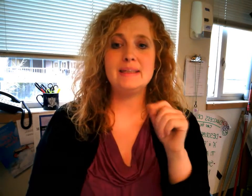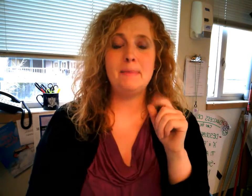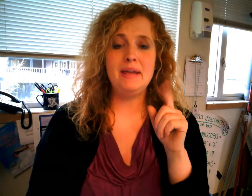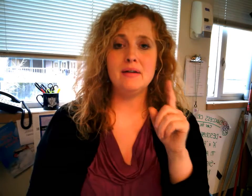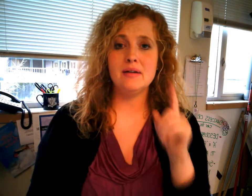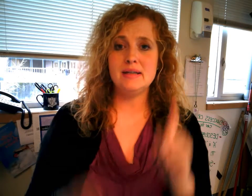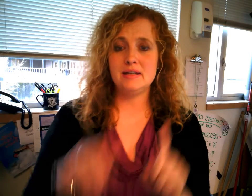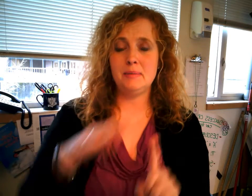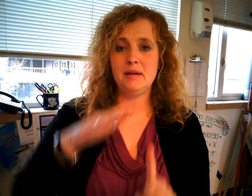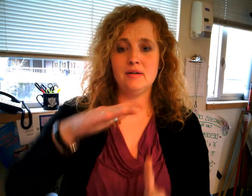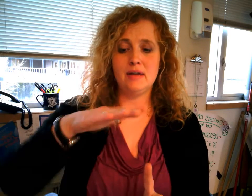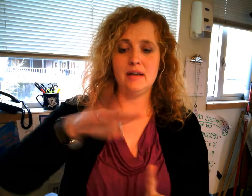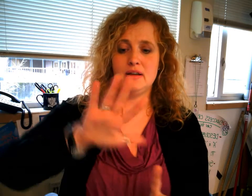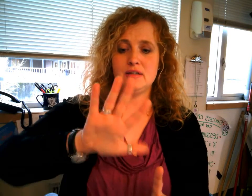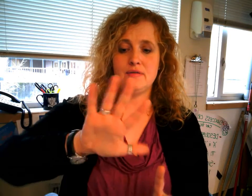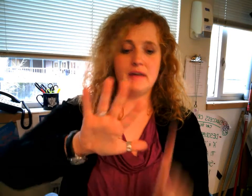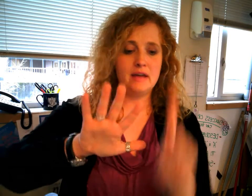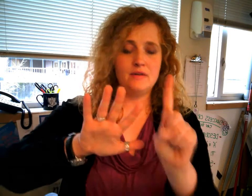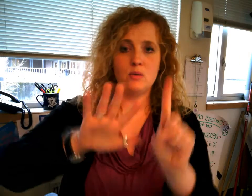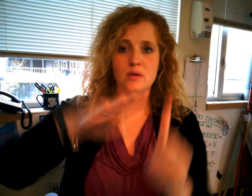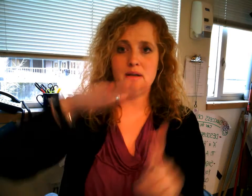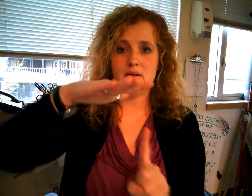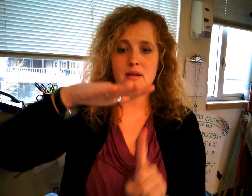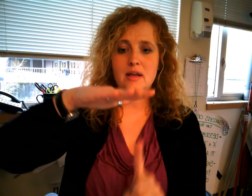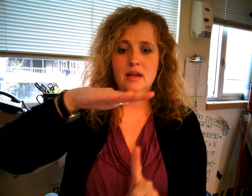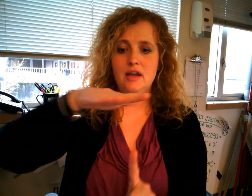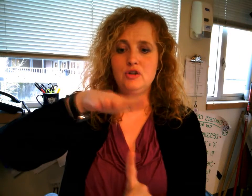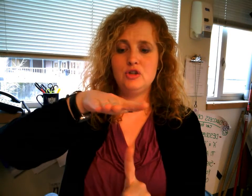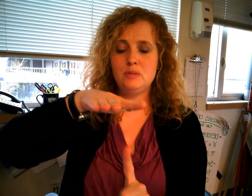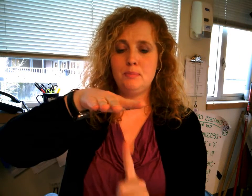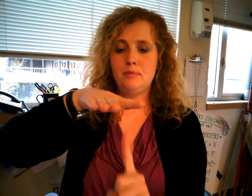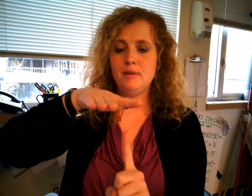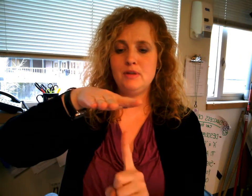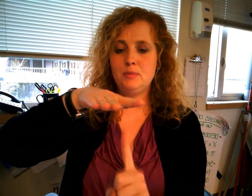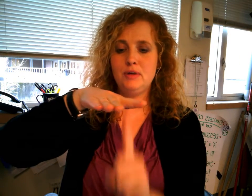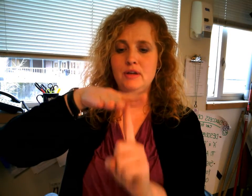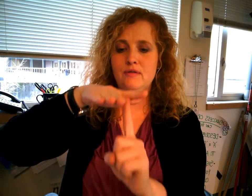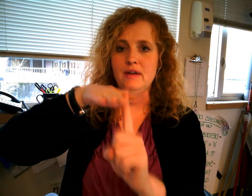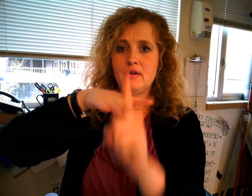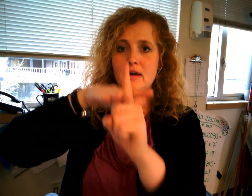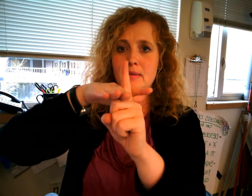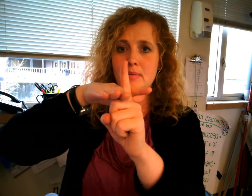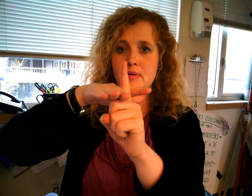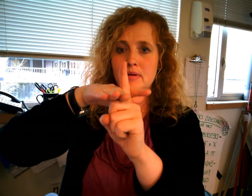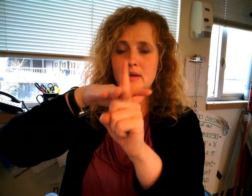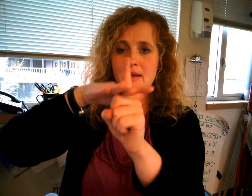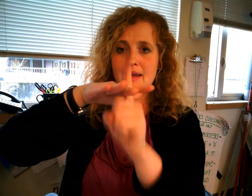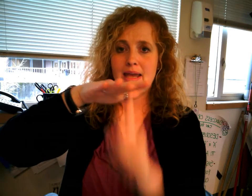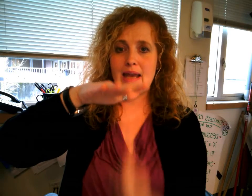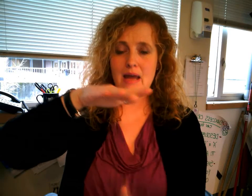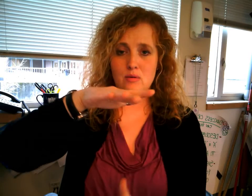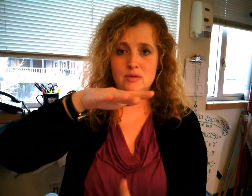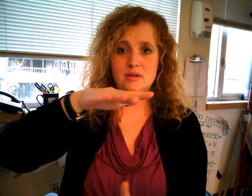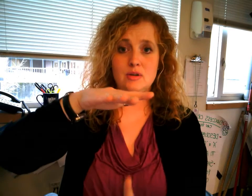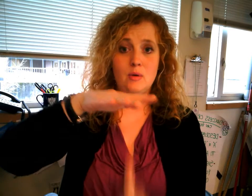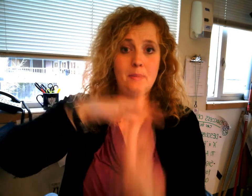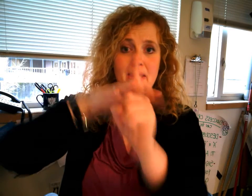appear and disappear and it's a five and a one and you're just pretty much putting your finger up and out so appear